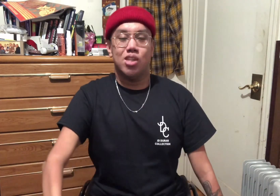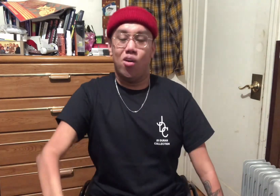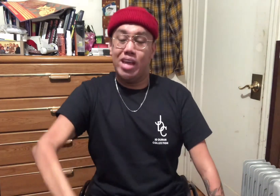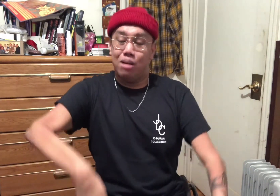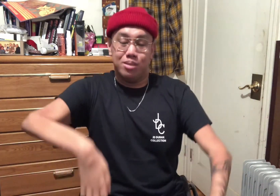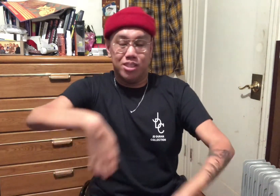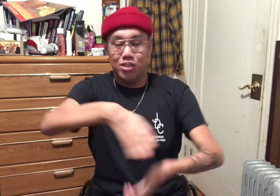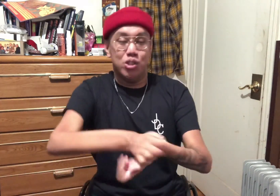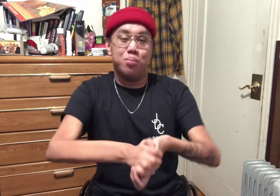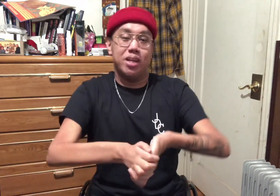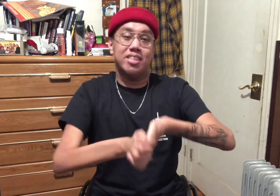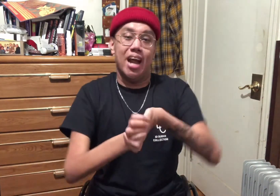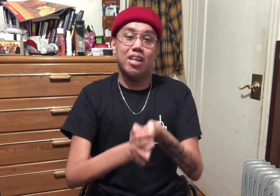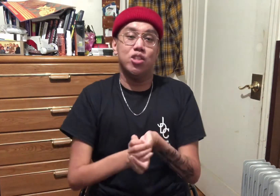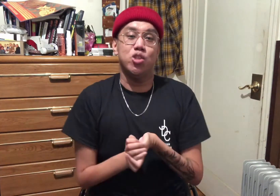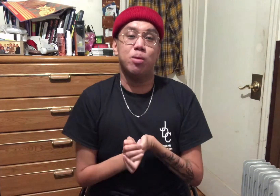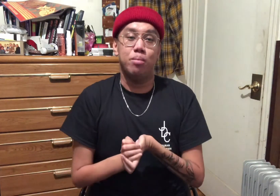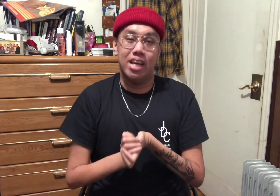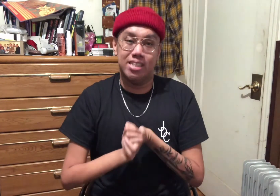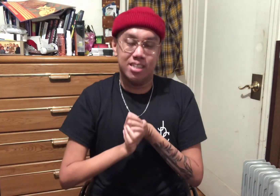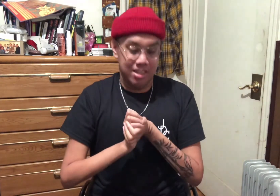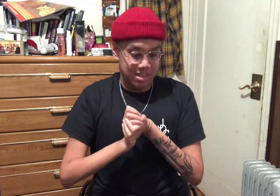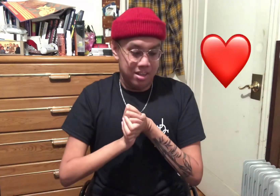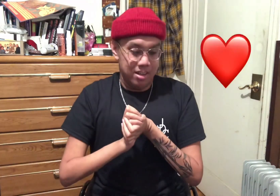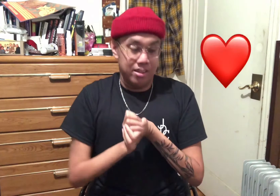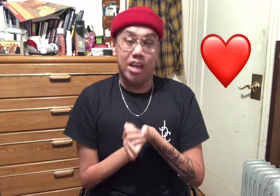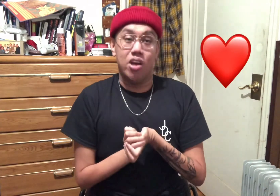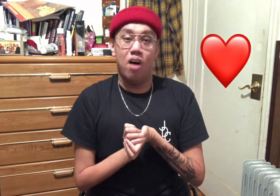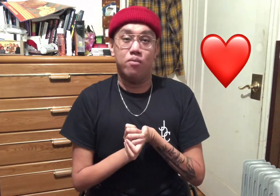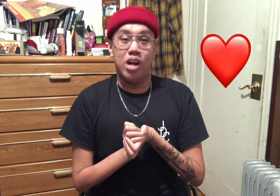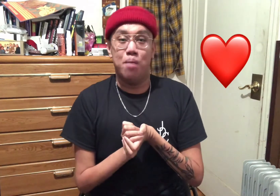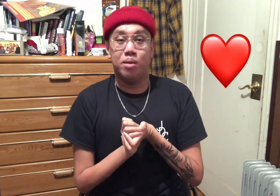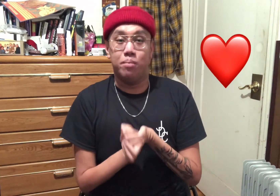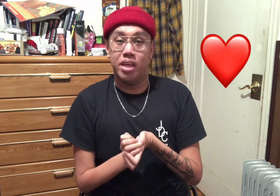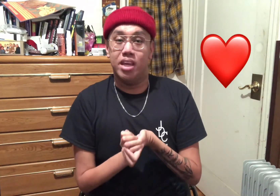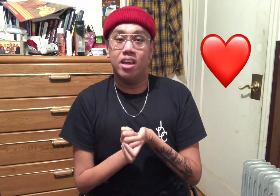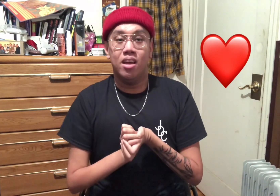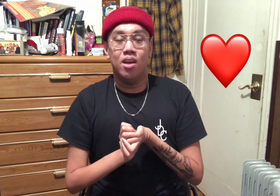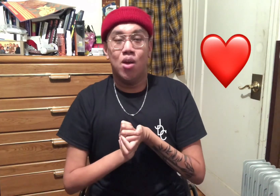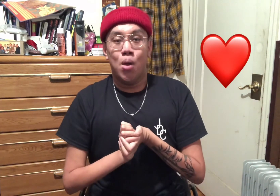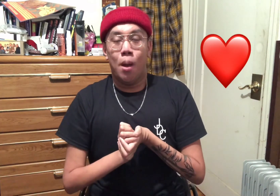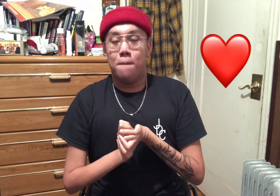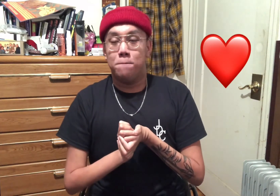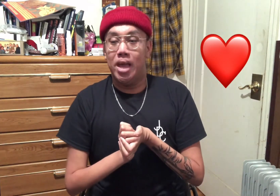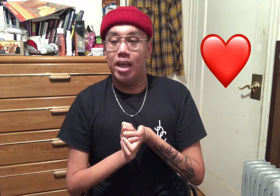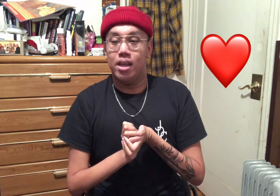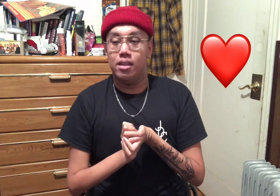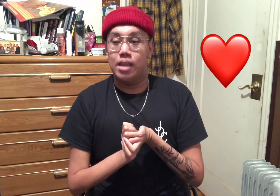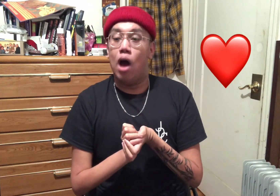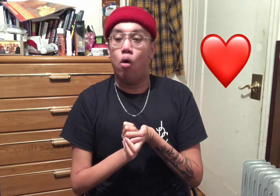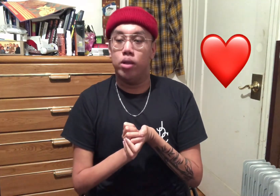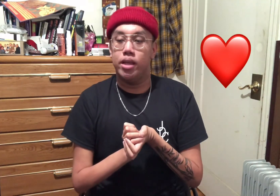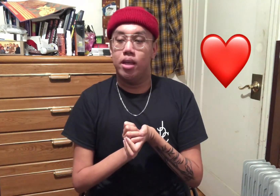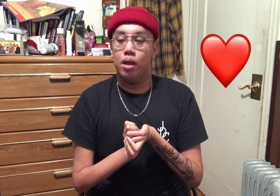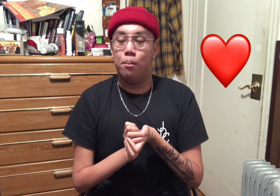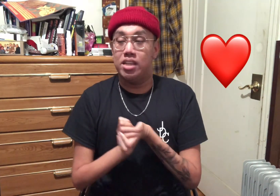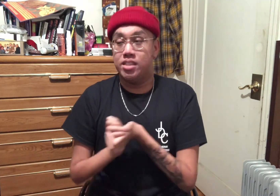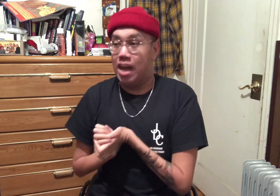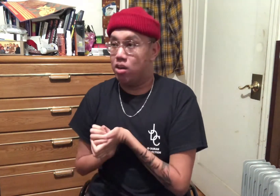So yeah, I'm just super excited and super blessed. Thank y'all for helping me make not only my channel,